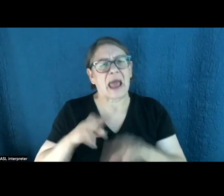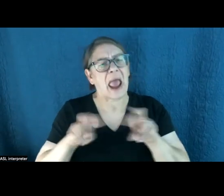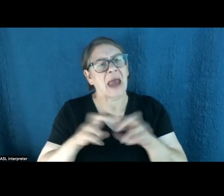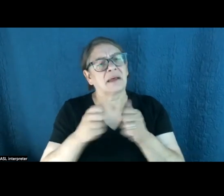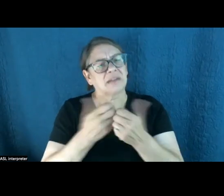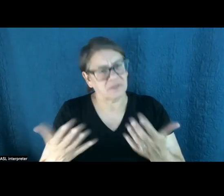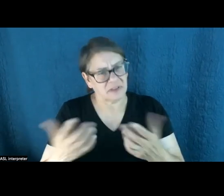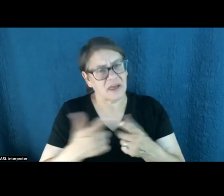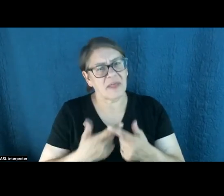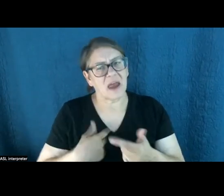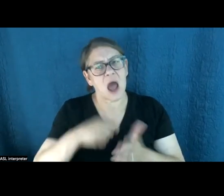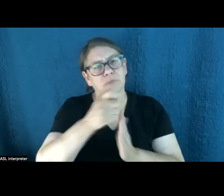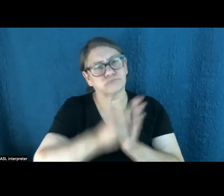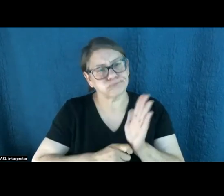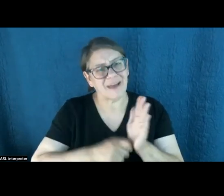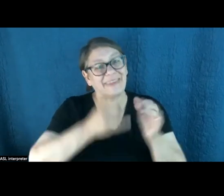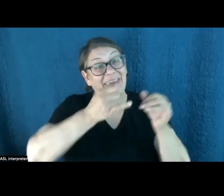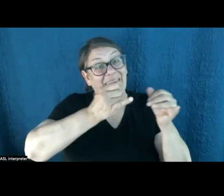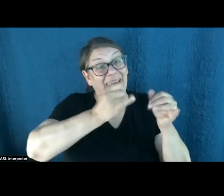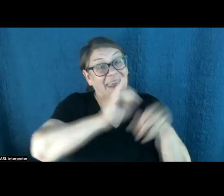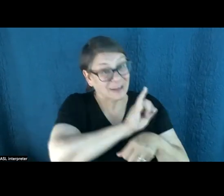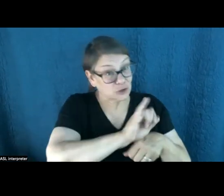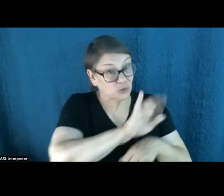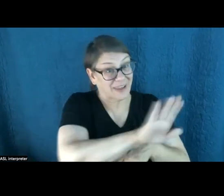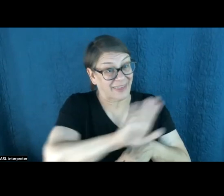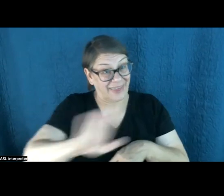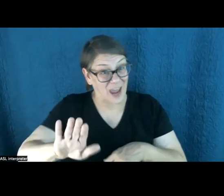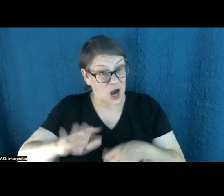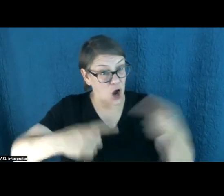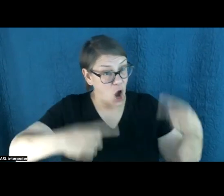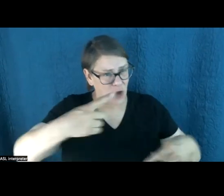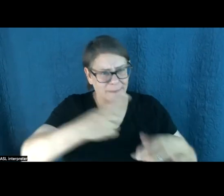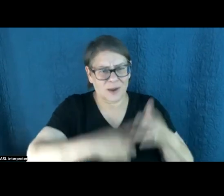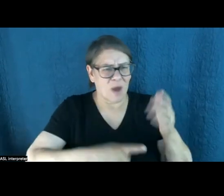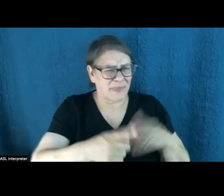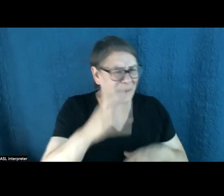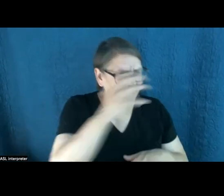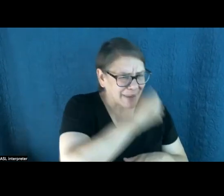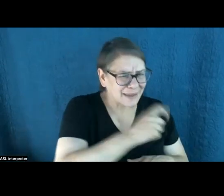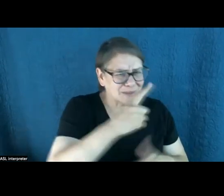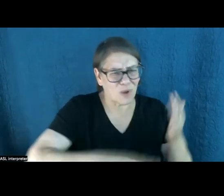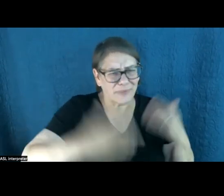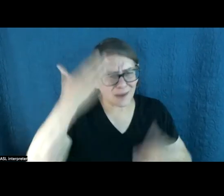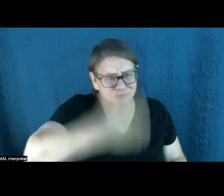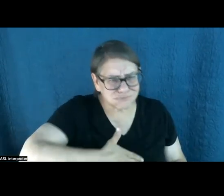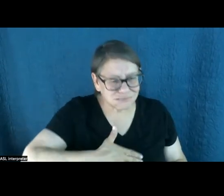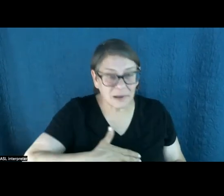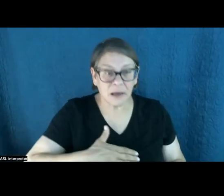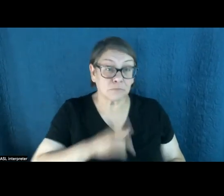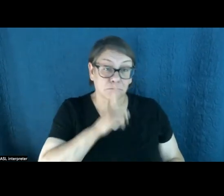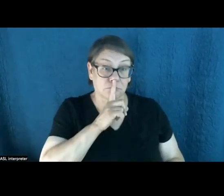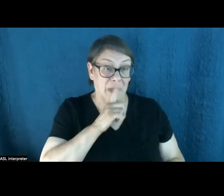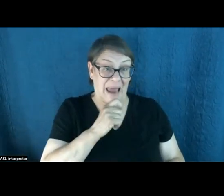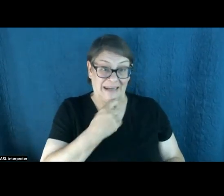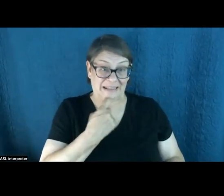I went through the industry's arguments one by one and explained what they were missing and what was the context they had left out. And to be clear, I didn't say that they were